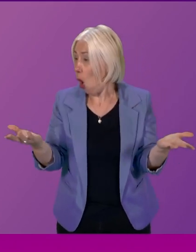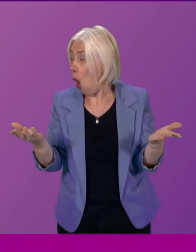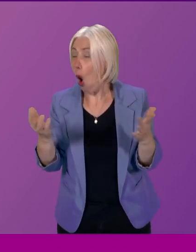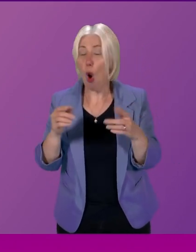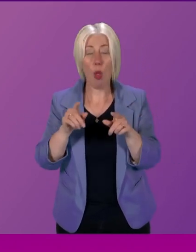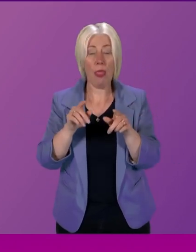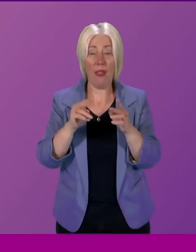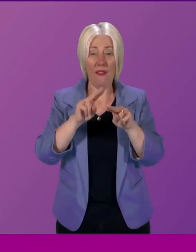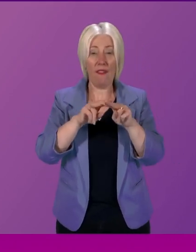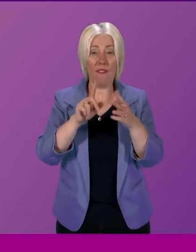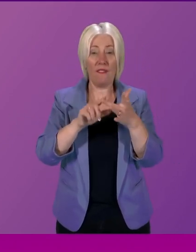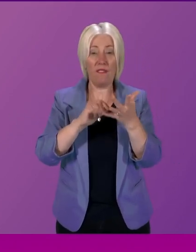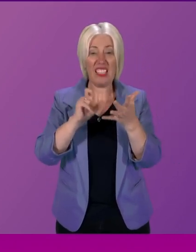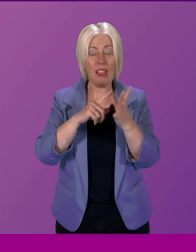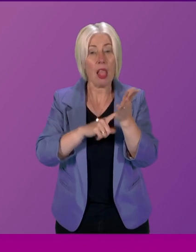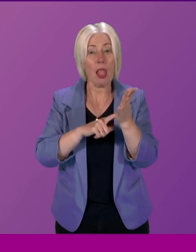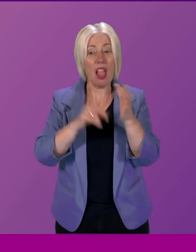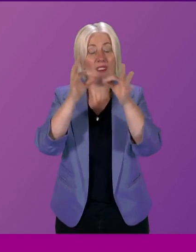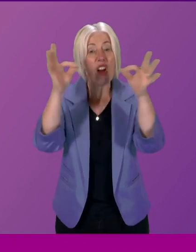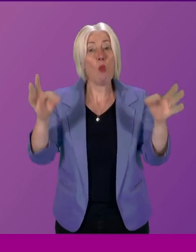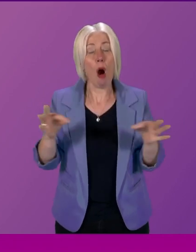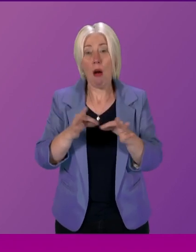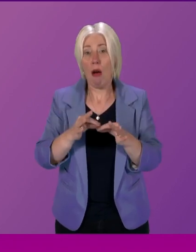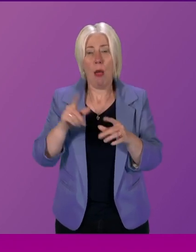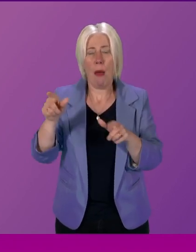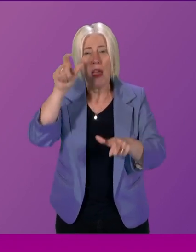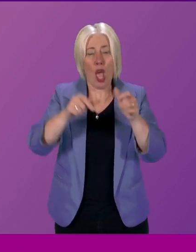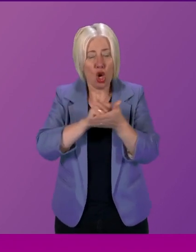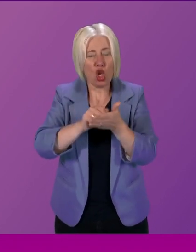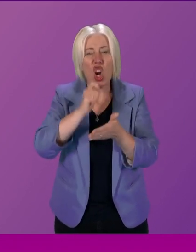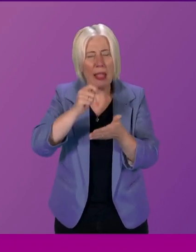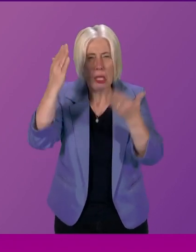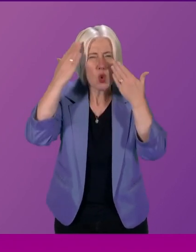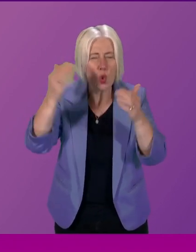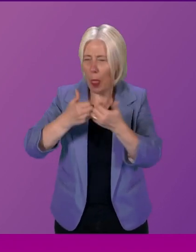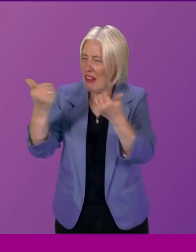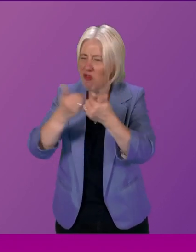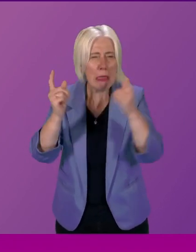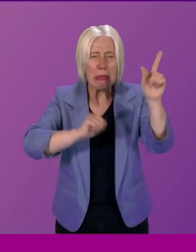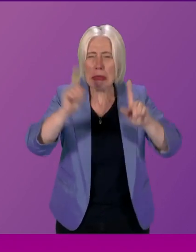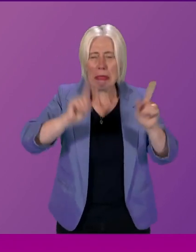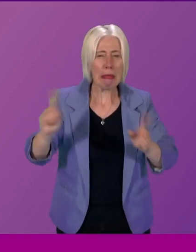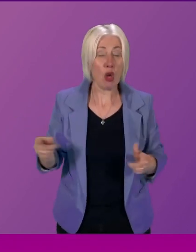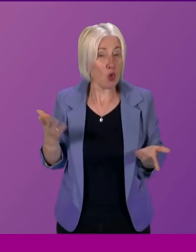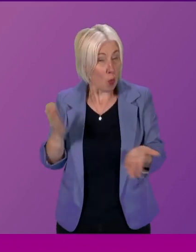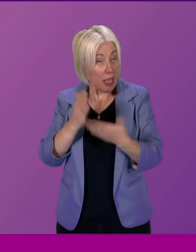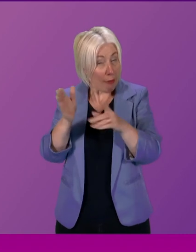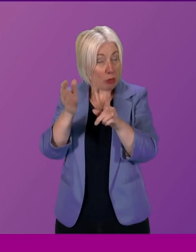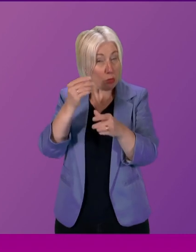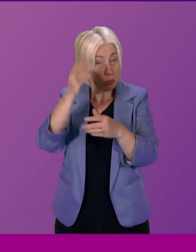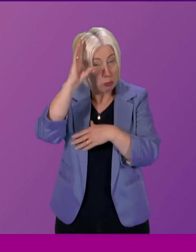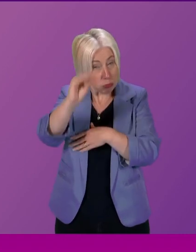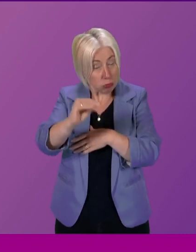fiscal framework on another note I mentioned earlier that I consider this to be a good report costs have been carefully